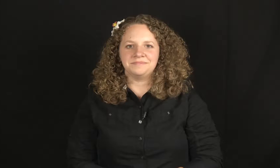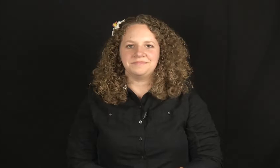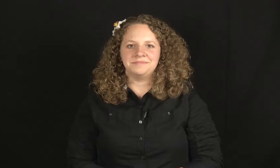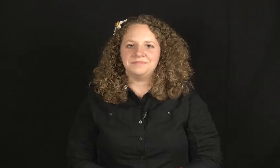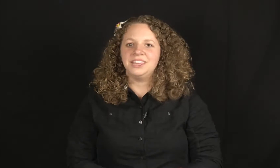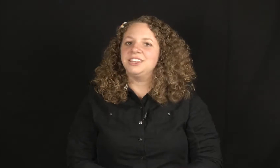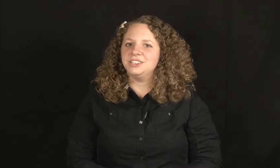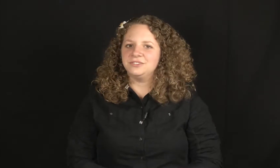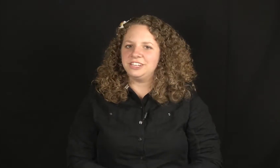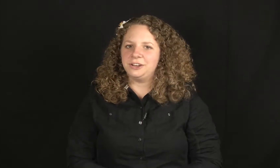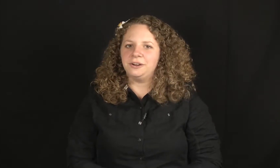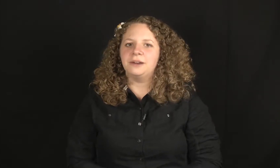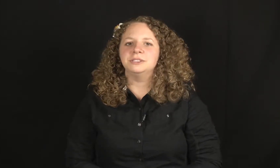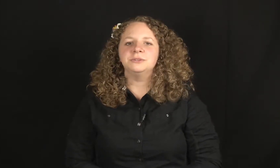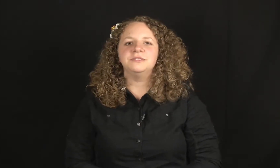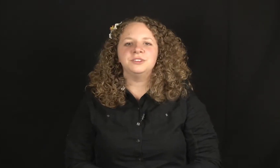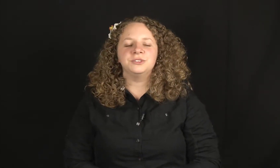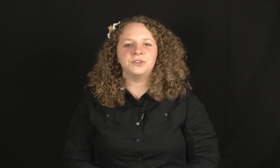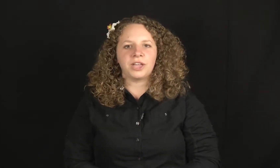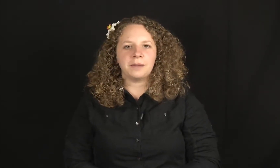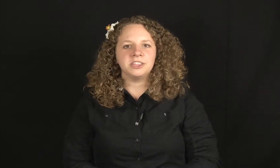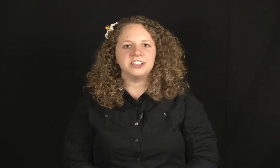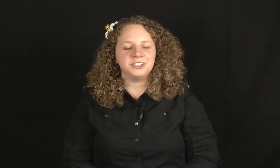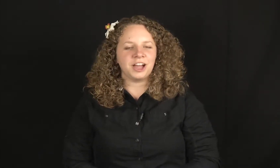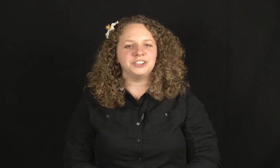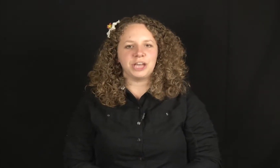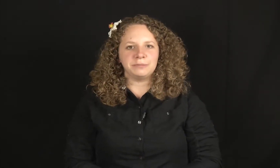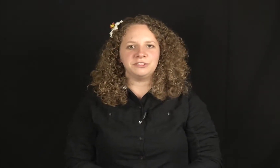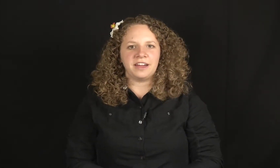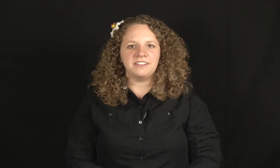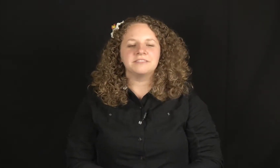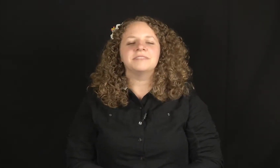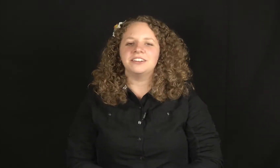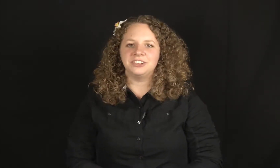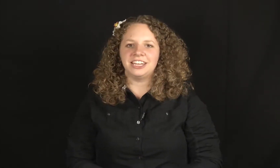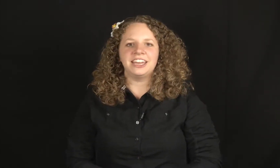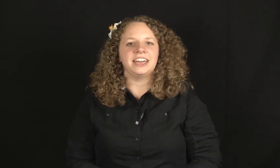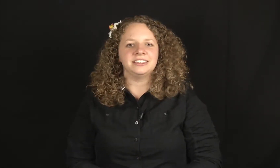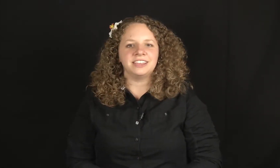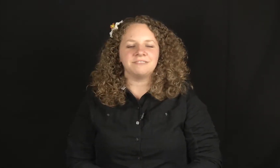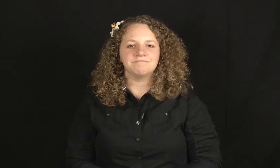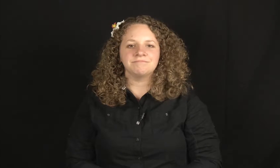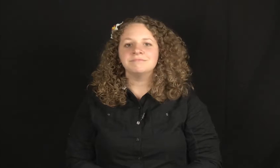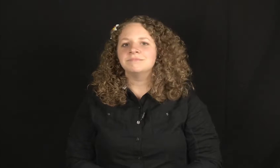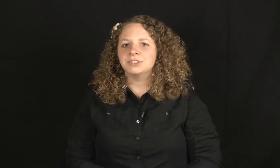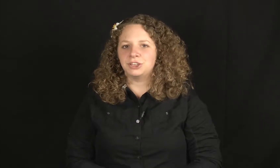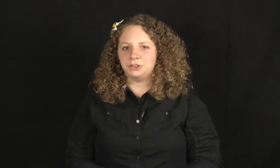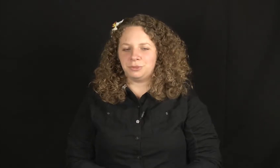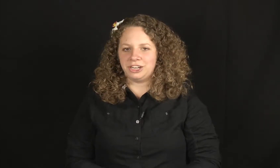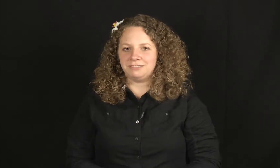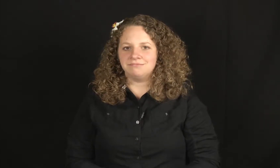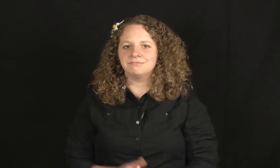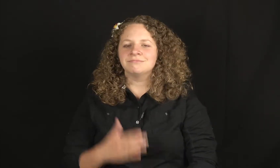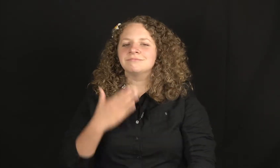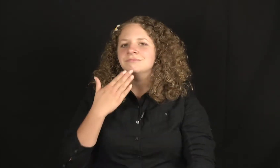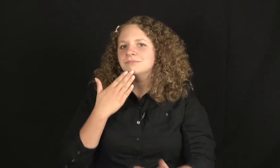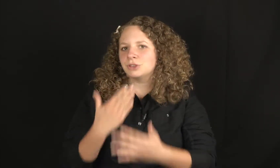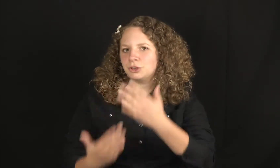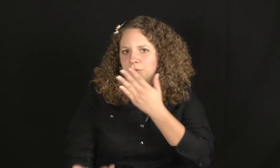In this video, I want to review the vocabulary taught in Chapter 5, Everyday ASL. Good morning. Good